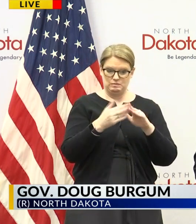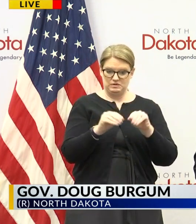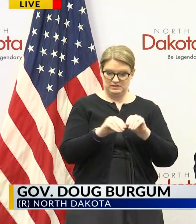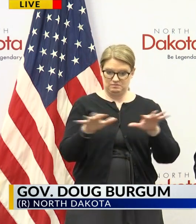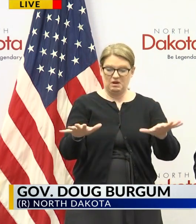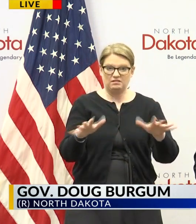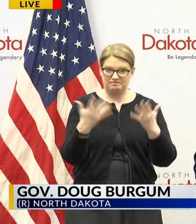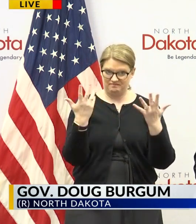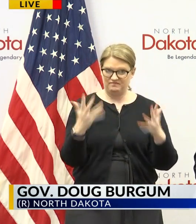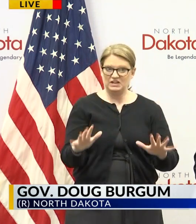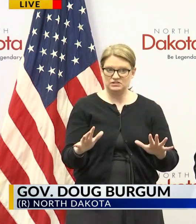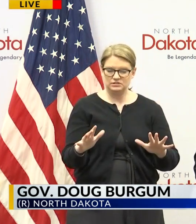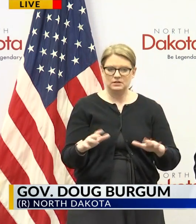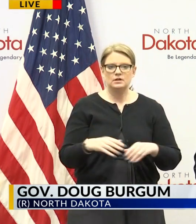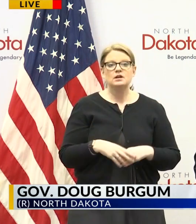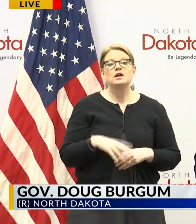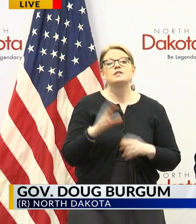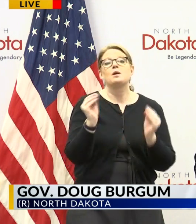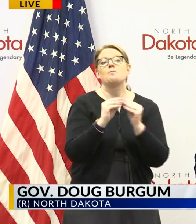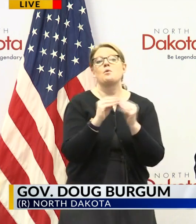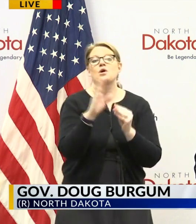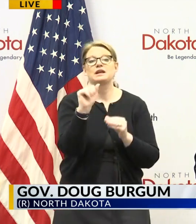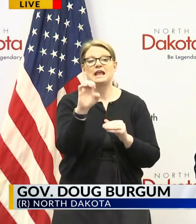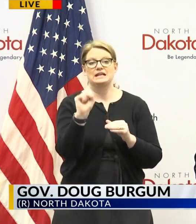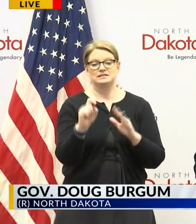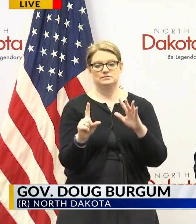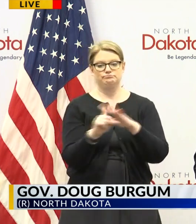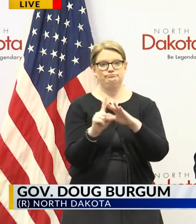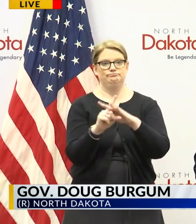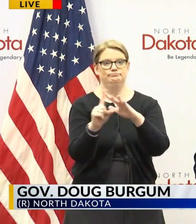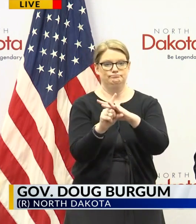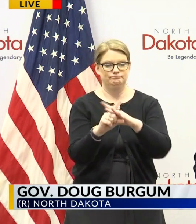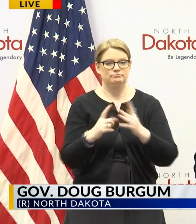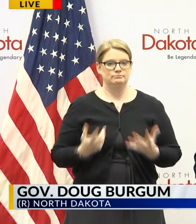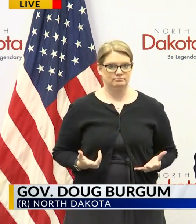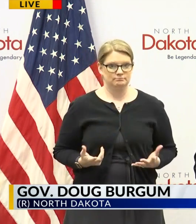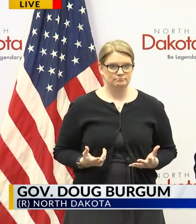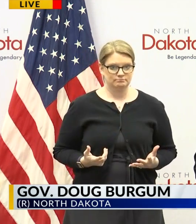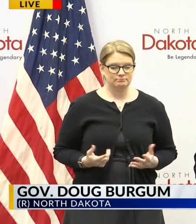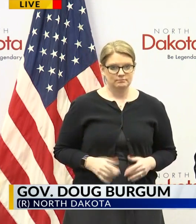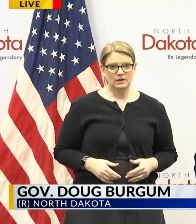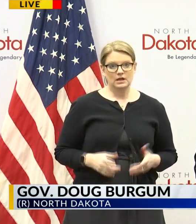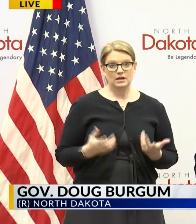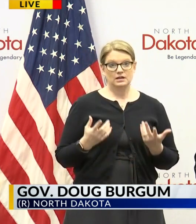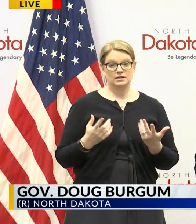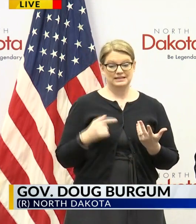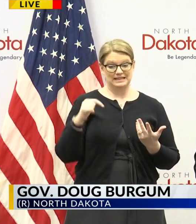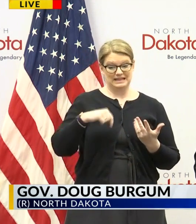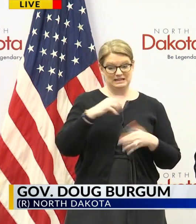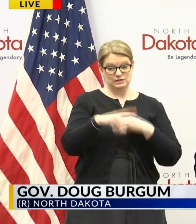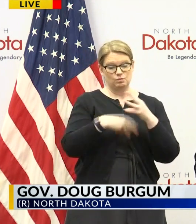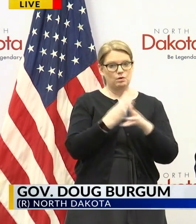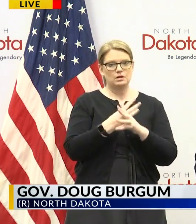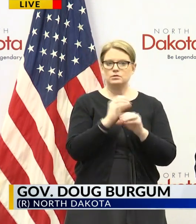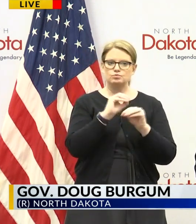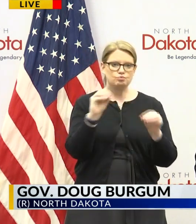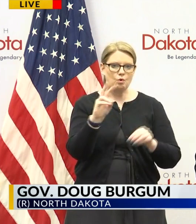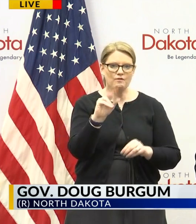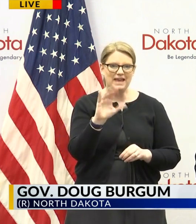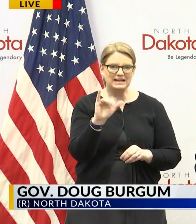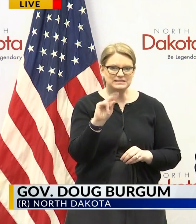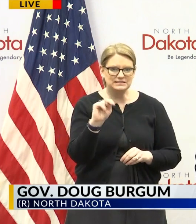continue to see more cases coming and the right now in a world where there's no no vaccine the